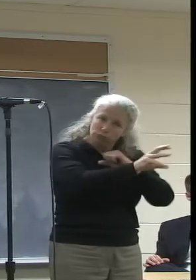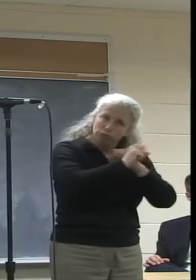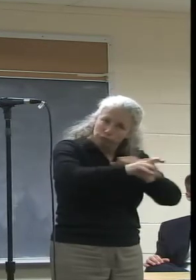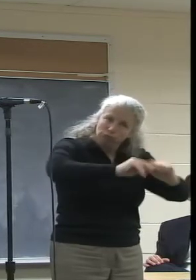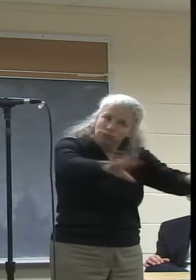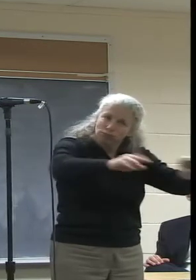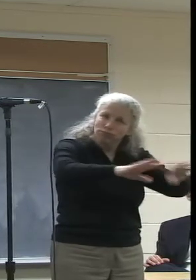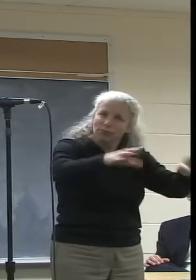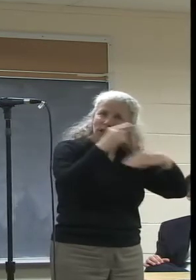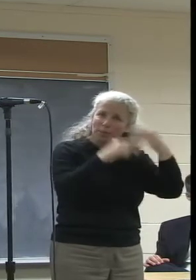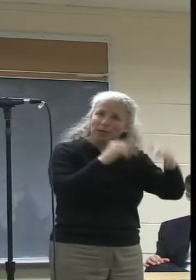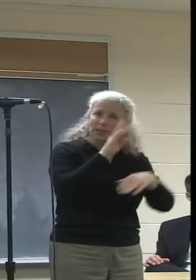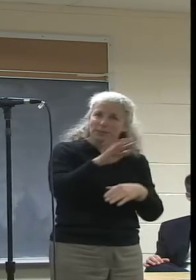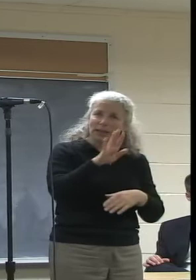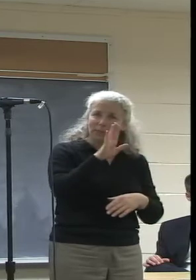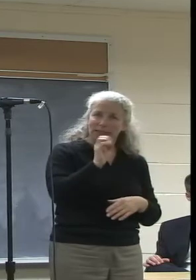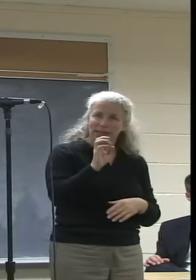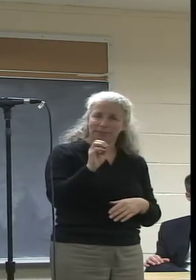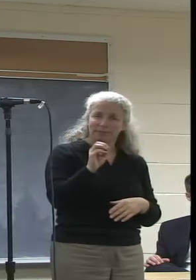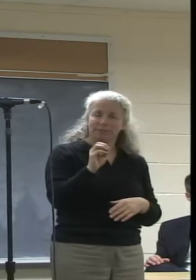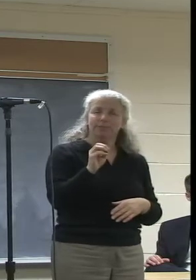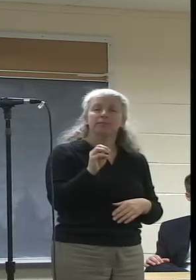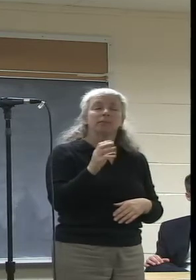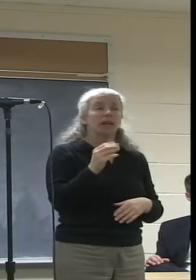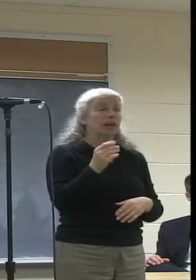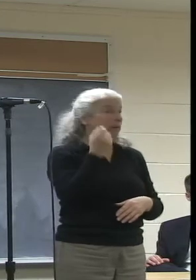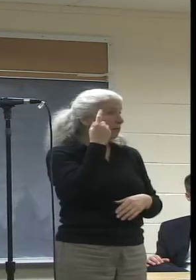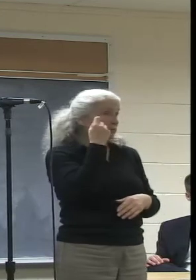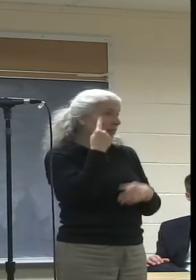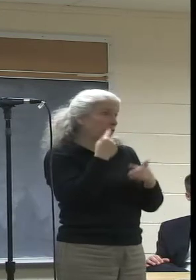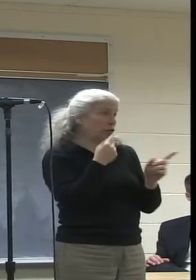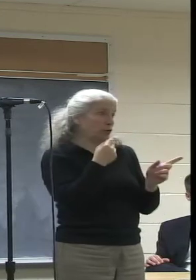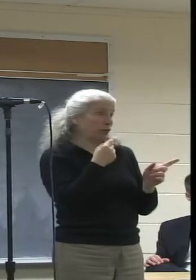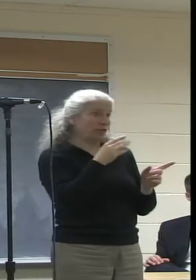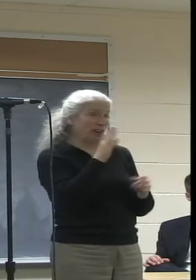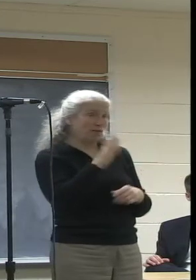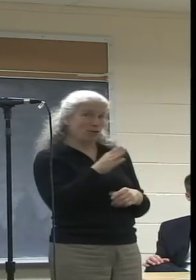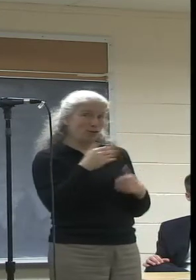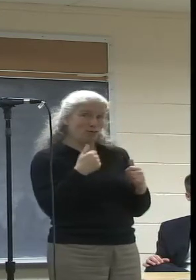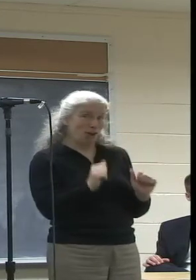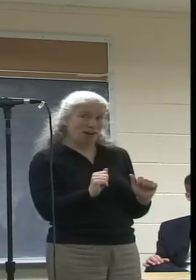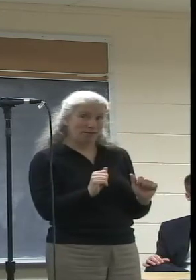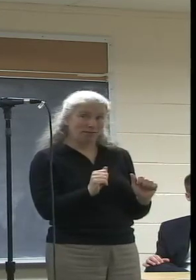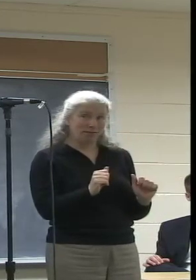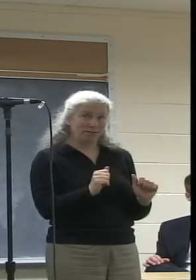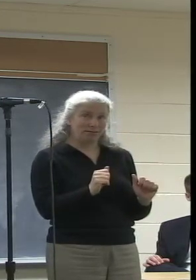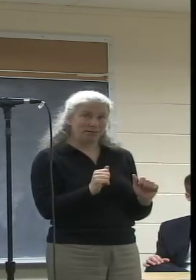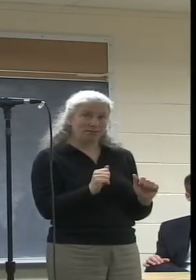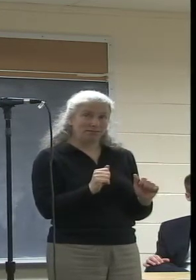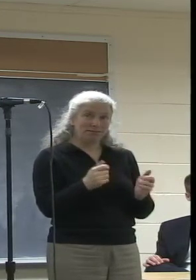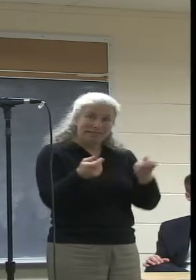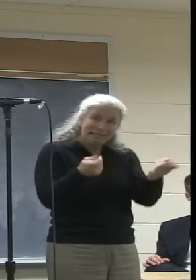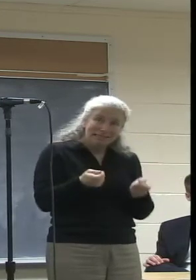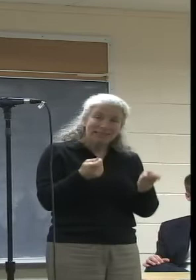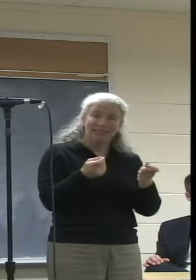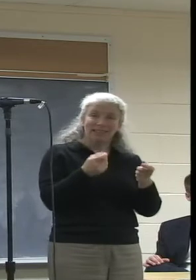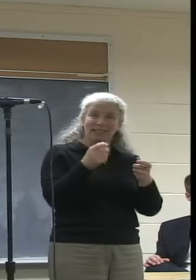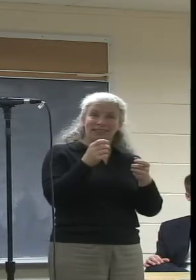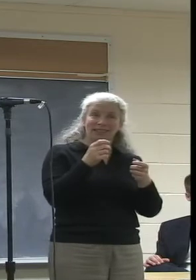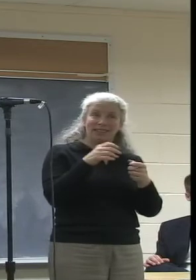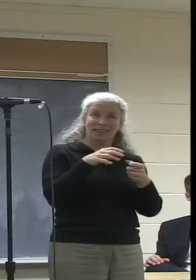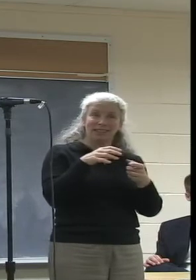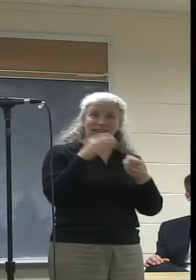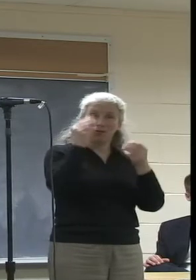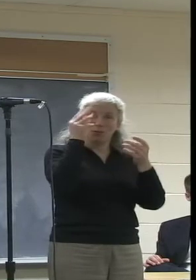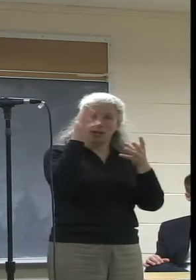that event. And unless you've been in the position of trying to get local information out